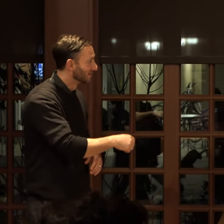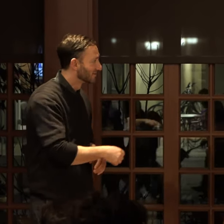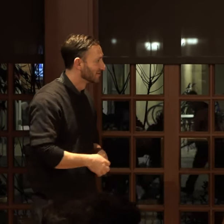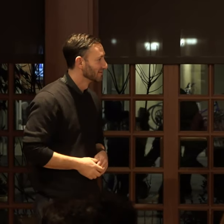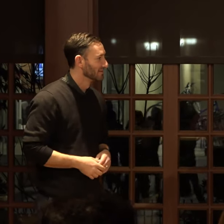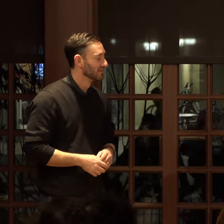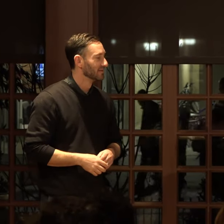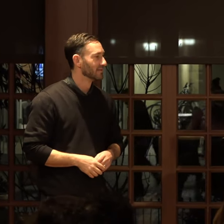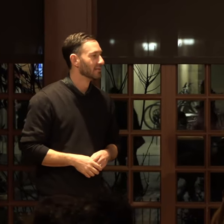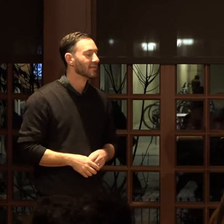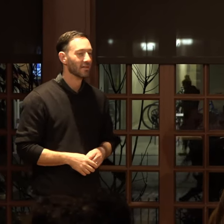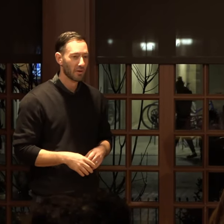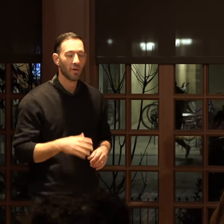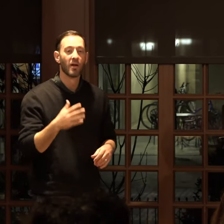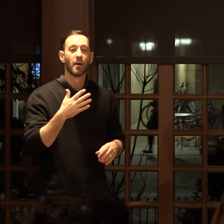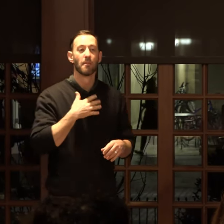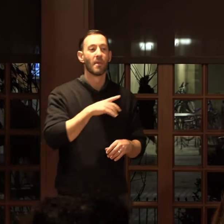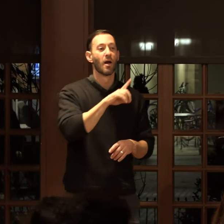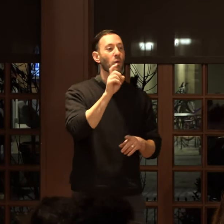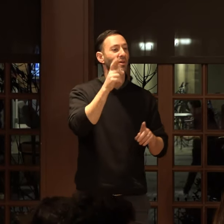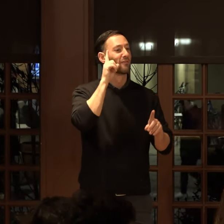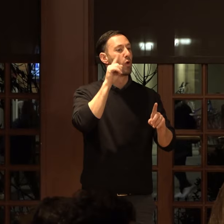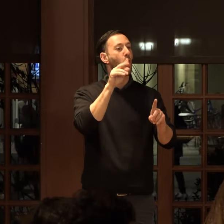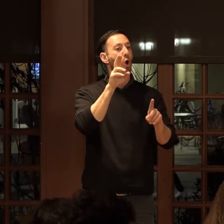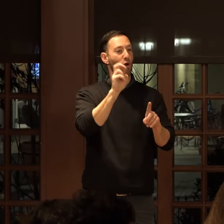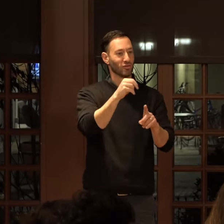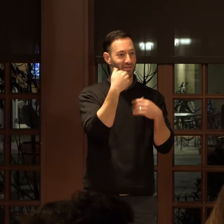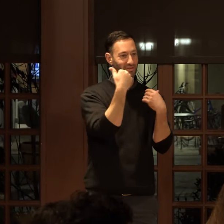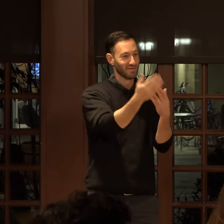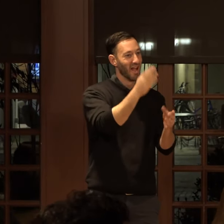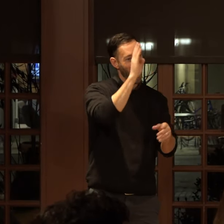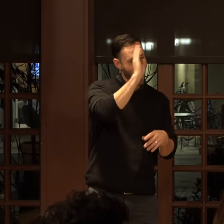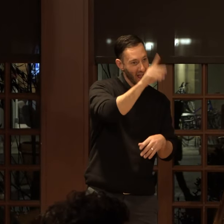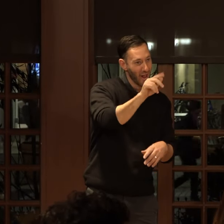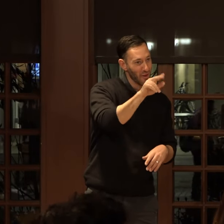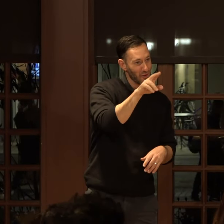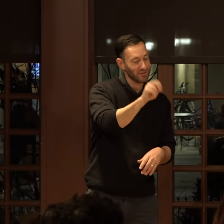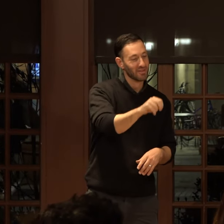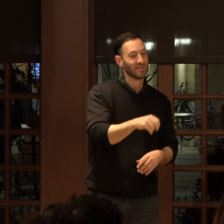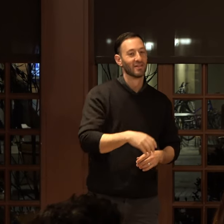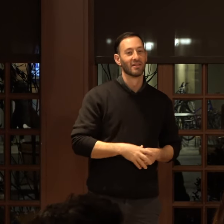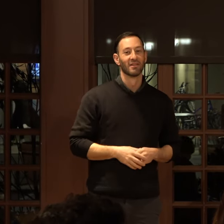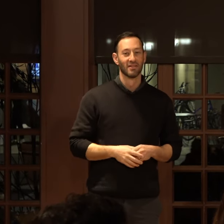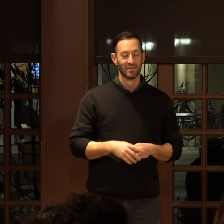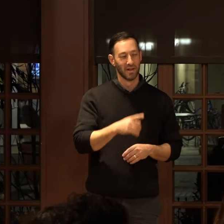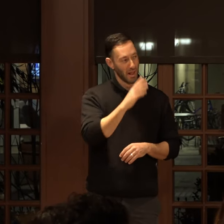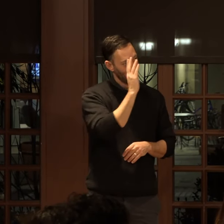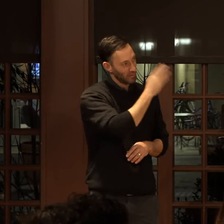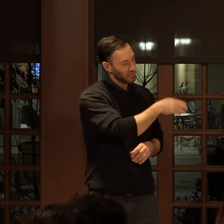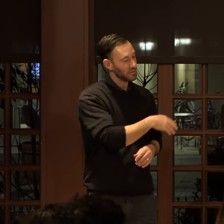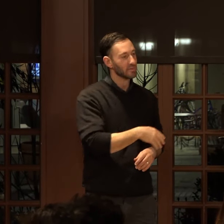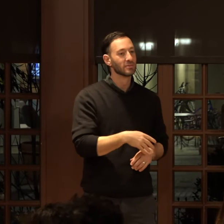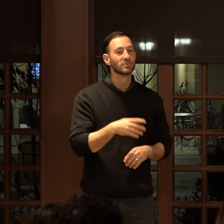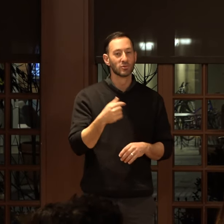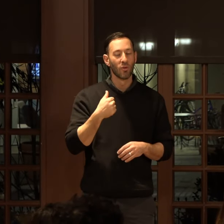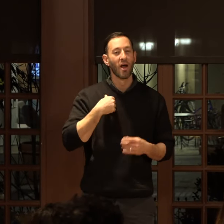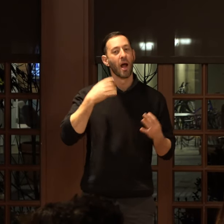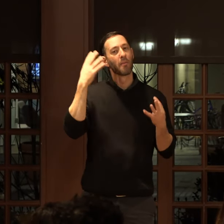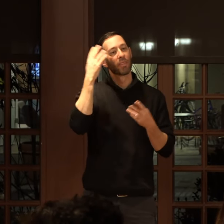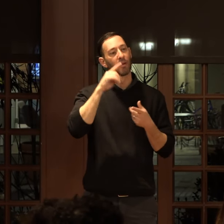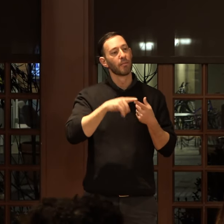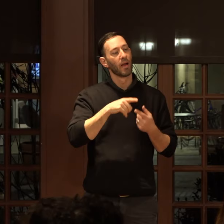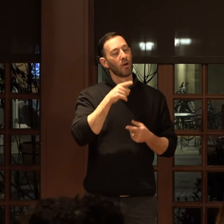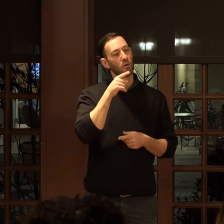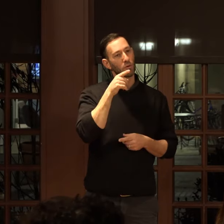Again. My question is for Lauren. Hi, Lauren. Hello. So I'm thinking about your